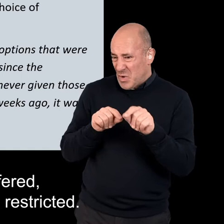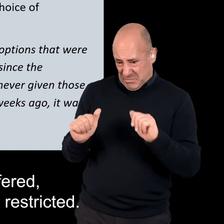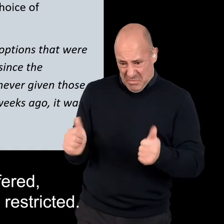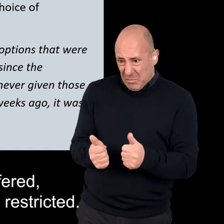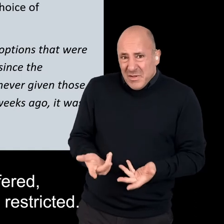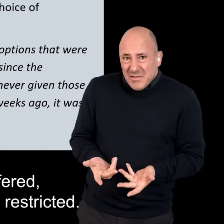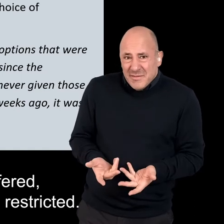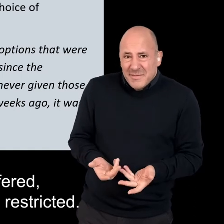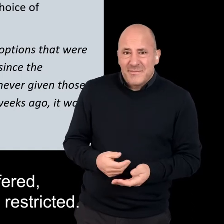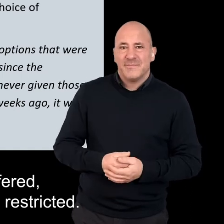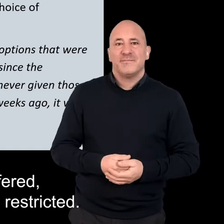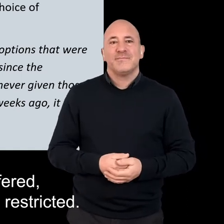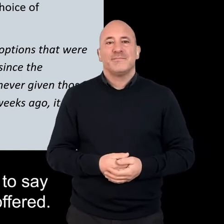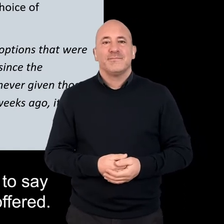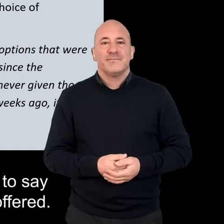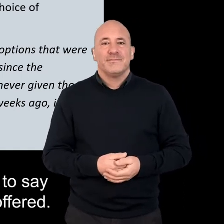was restricted.